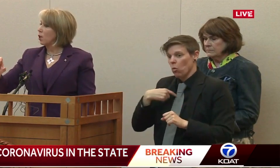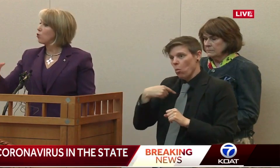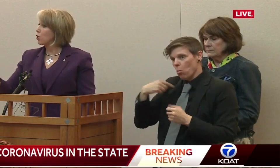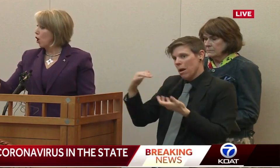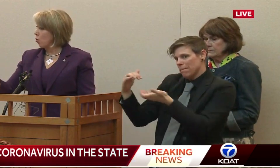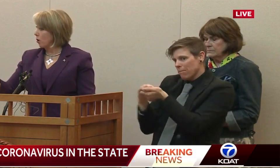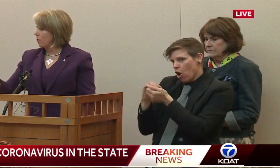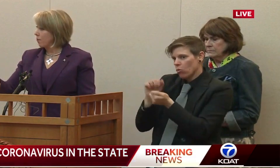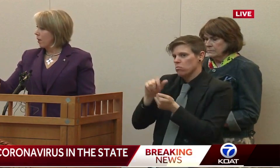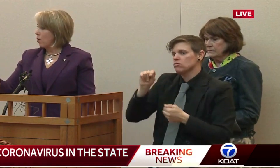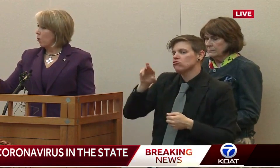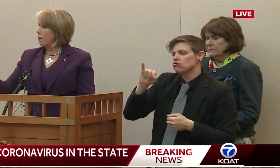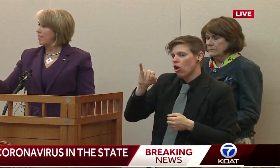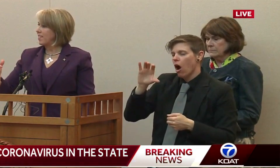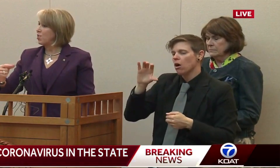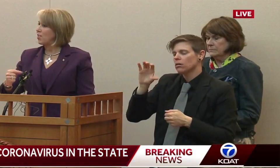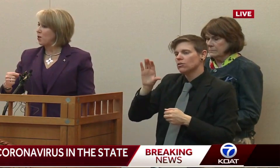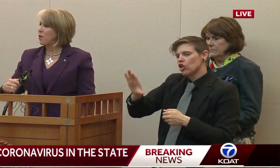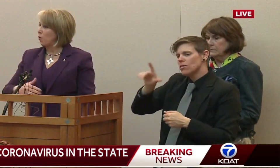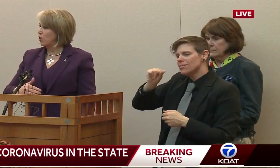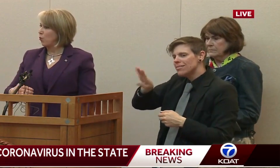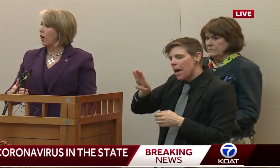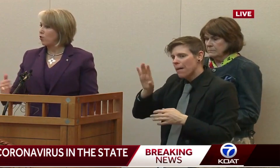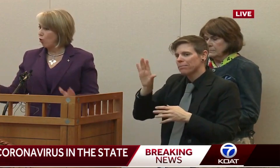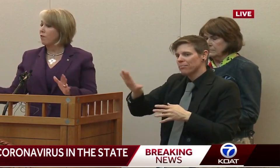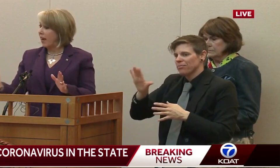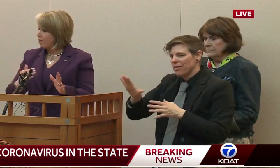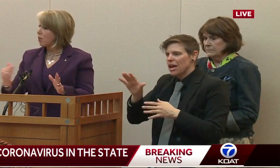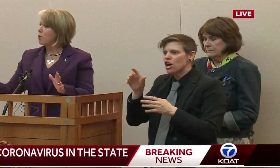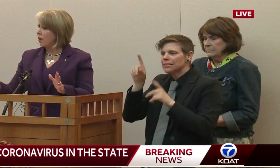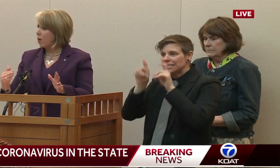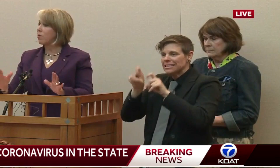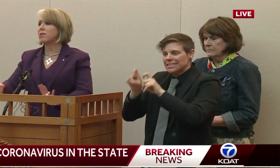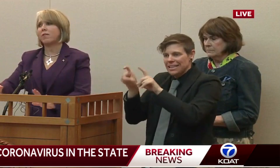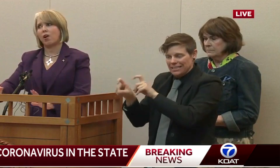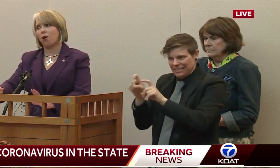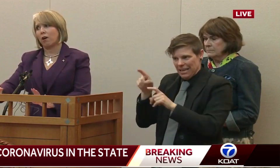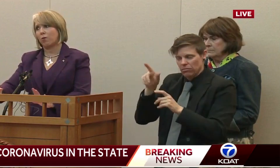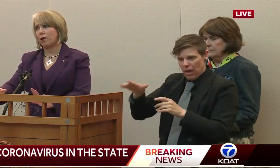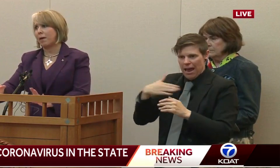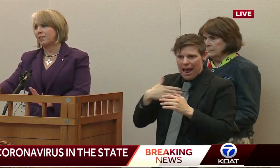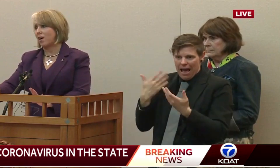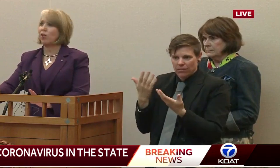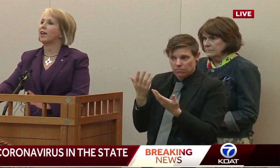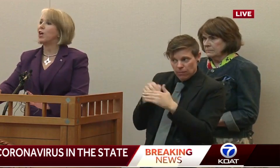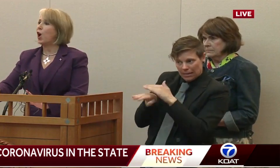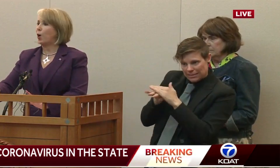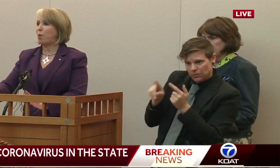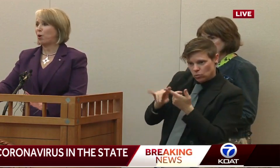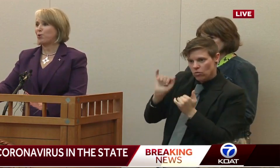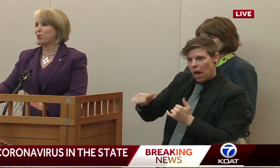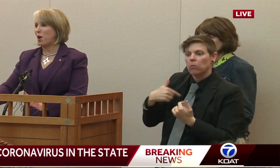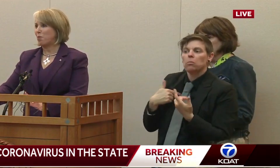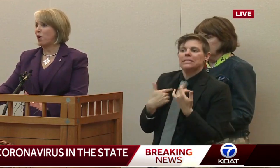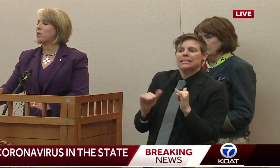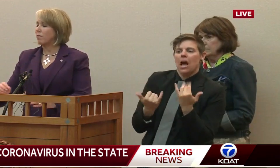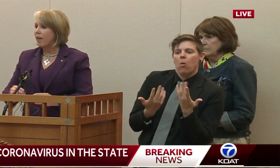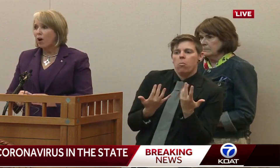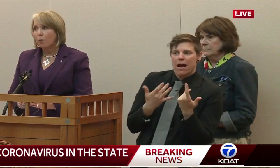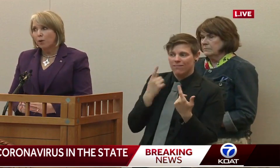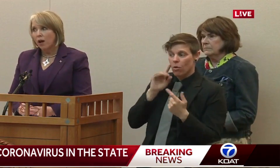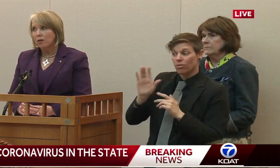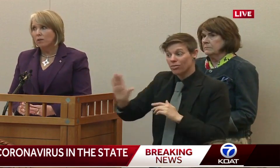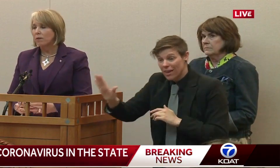is a little slower, right, because it's not something we're in direct control of. They have to communicate with us, and they are. I don't want to make it sound like our partners are not